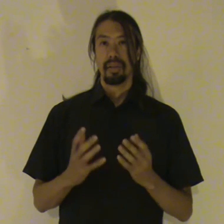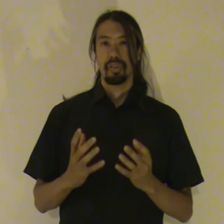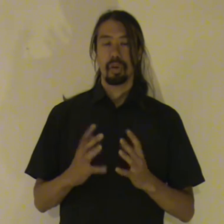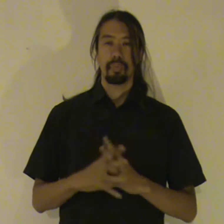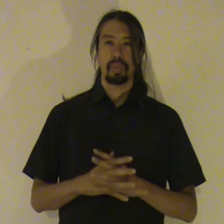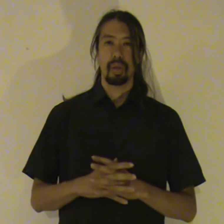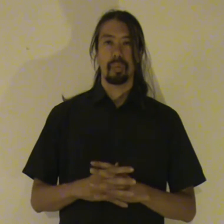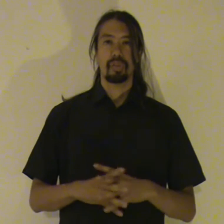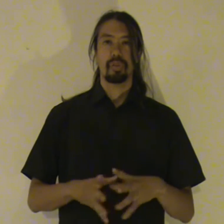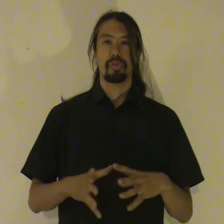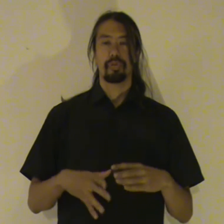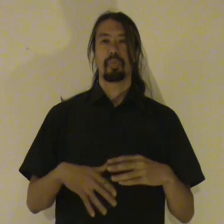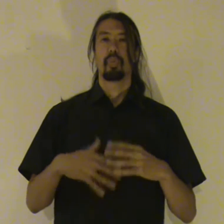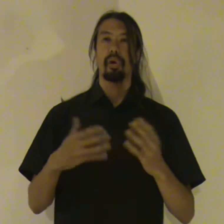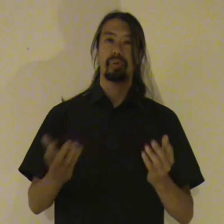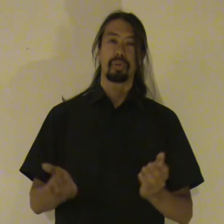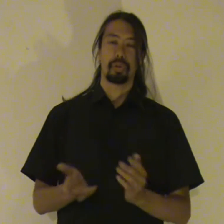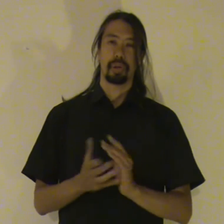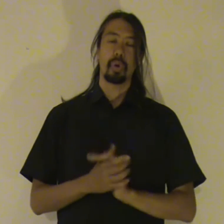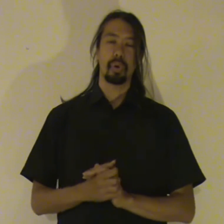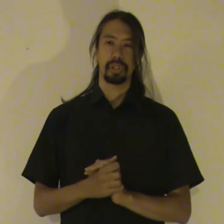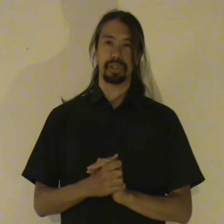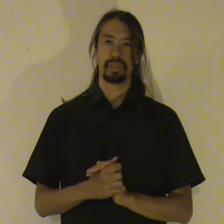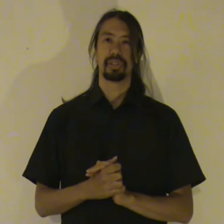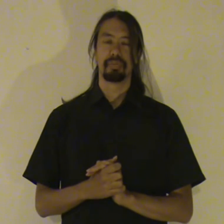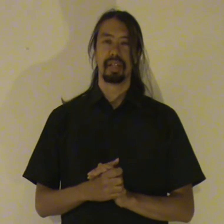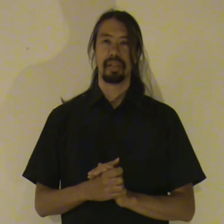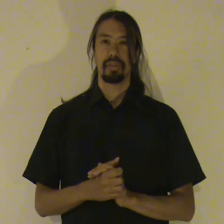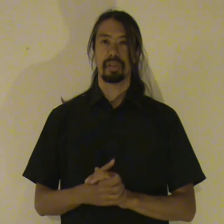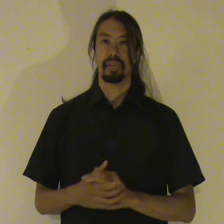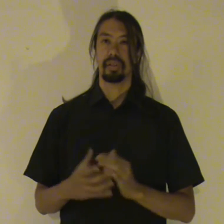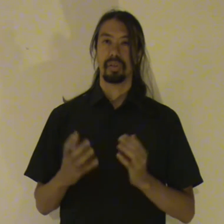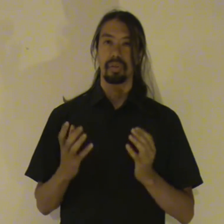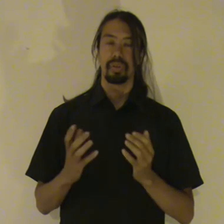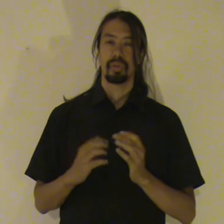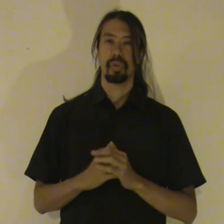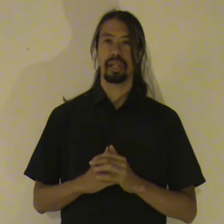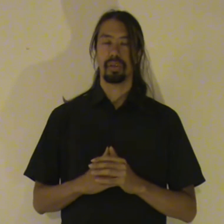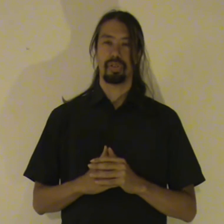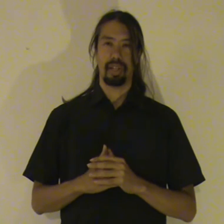So once you've worked with all the precautions. You can try to do the reading yourself.